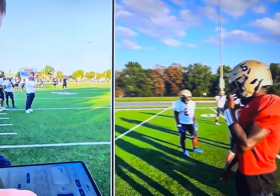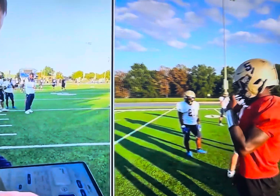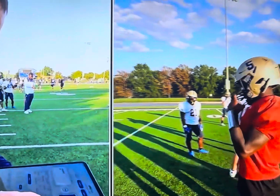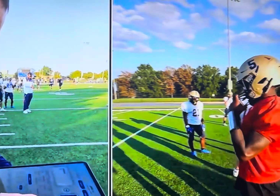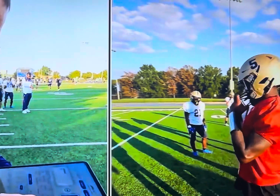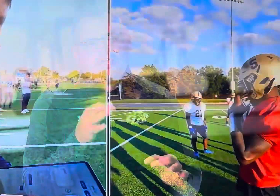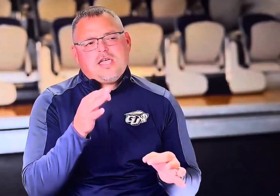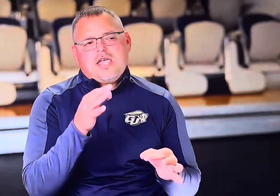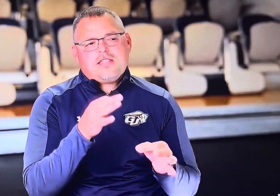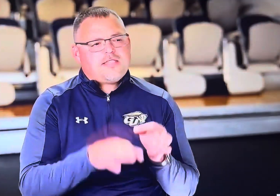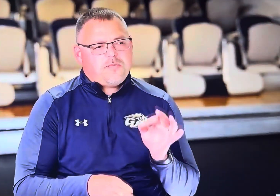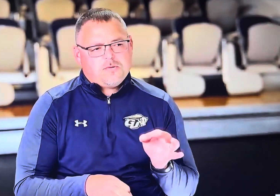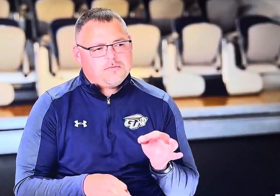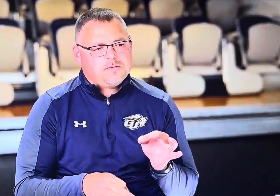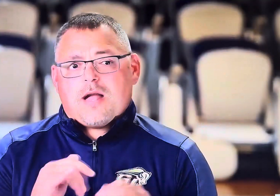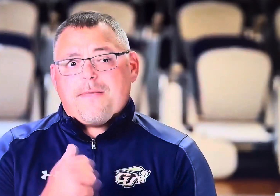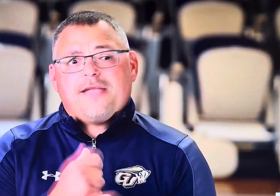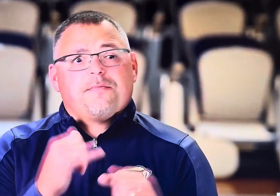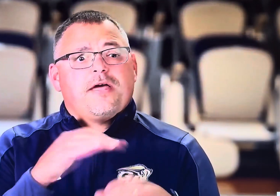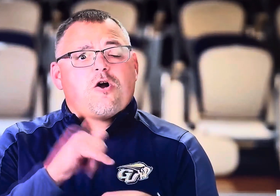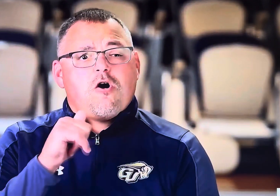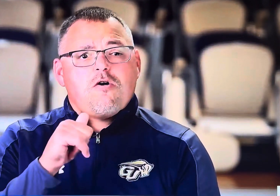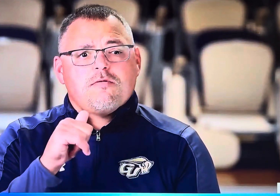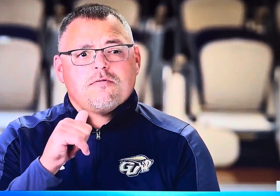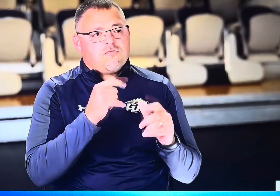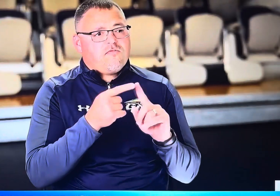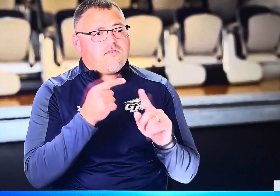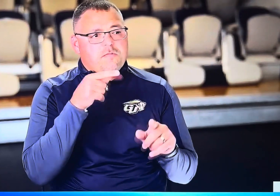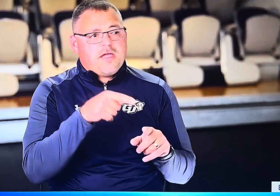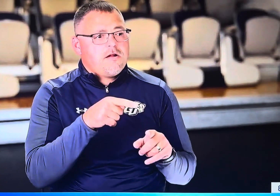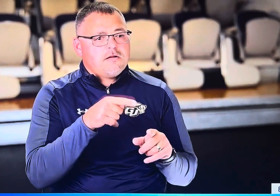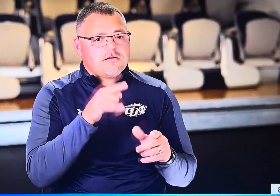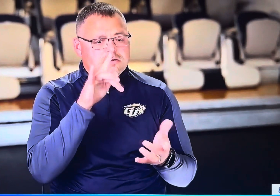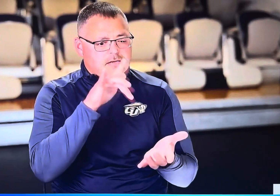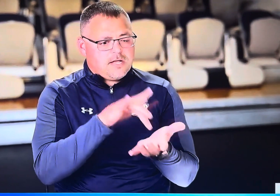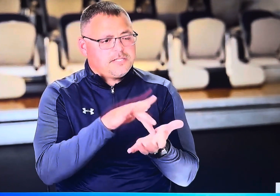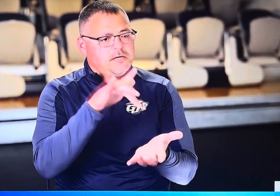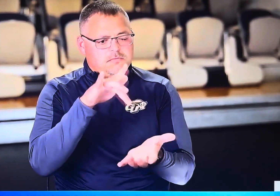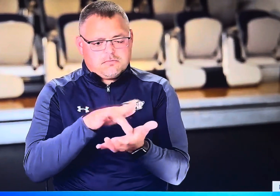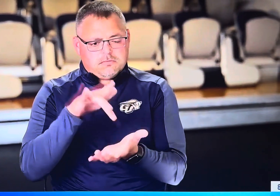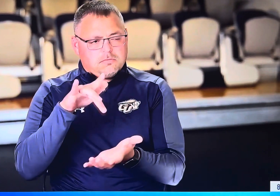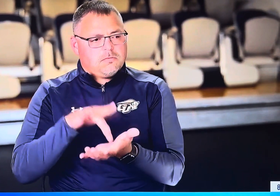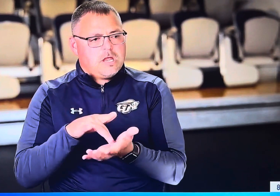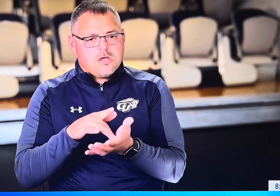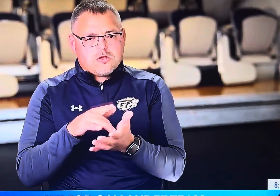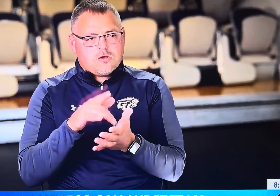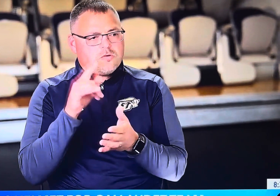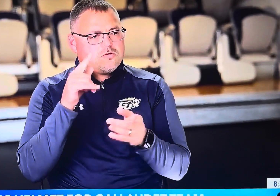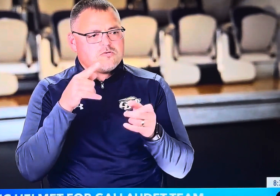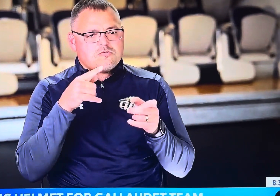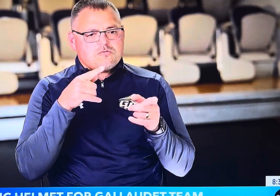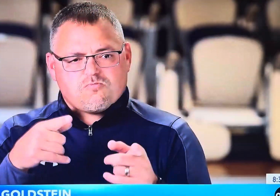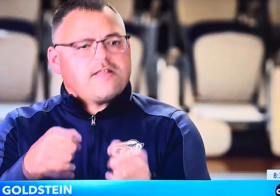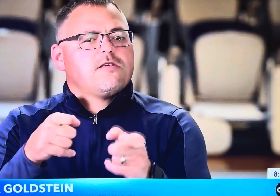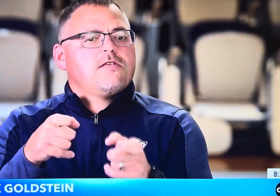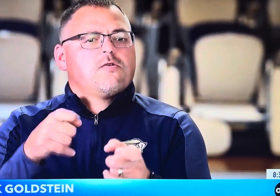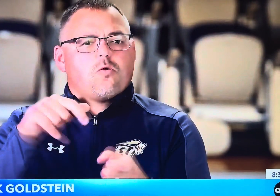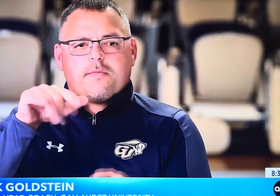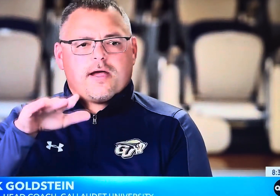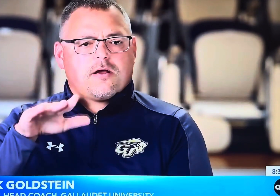tablet. It's simple make the play call from there touch it goes right to the quarterback.